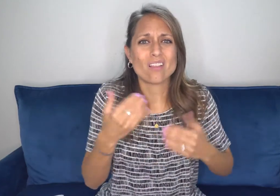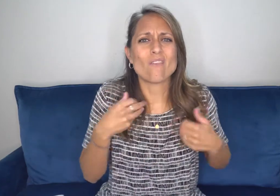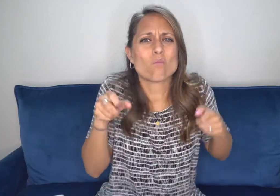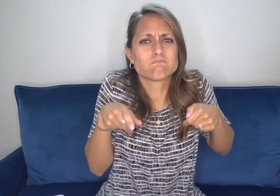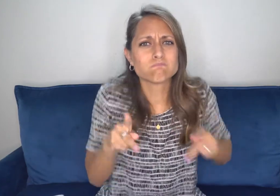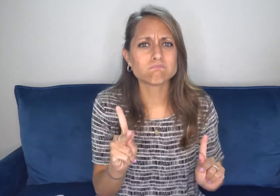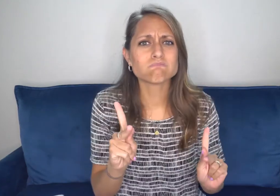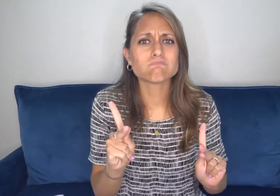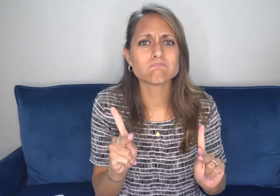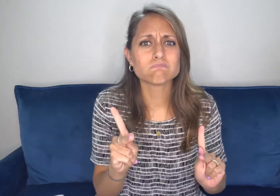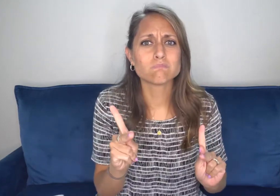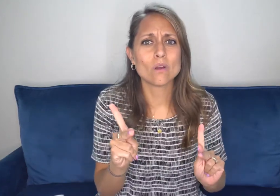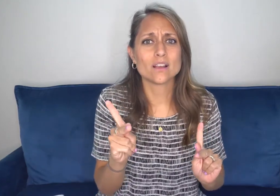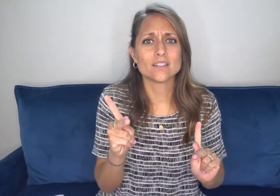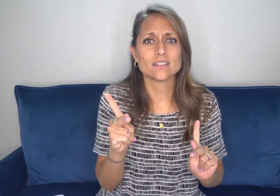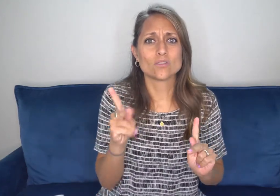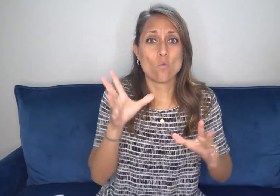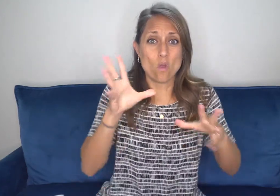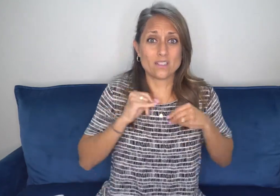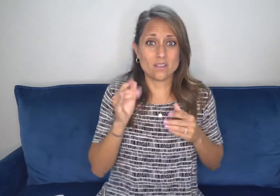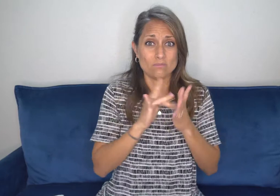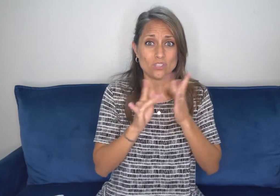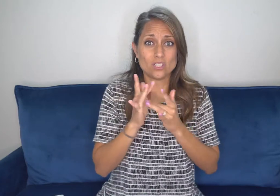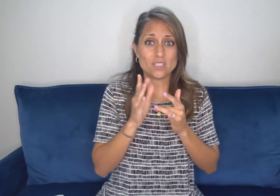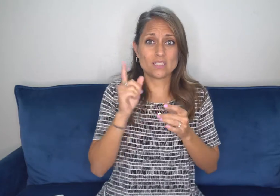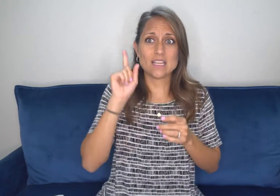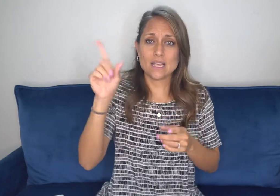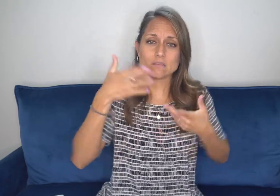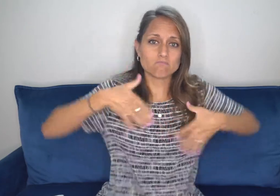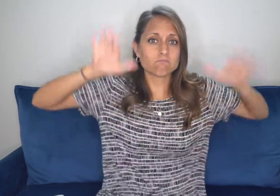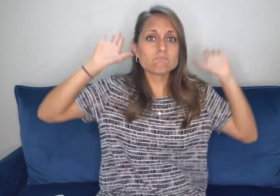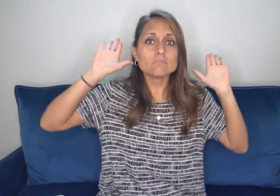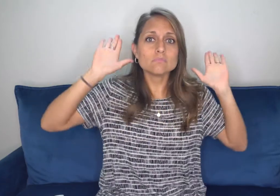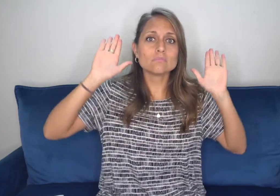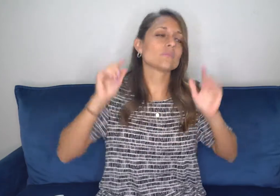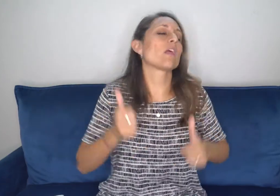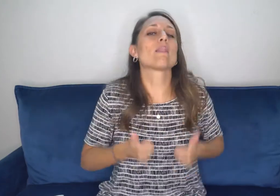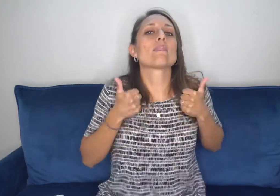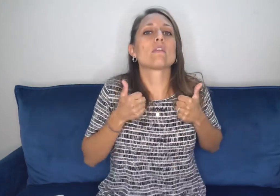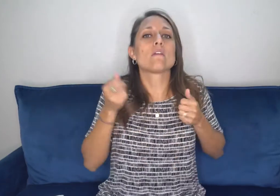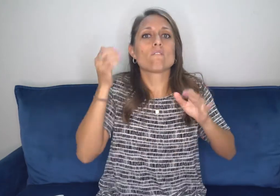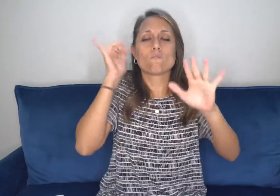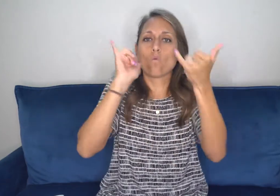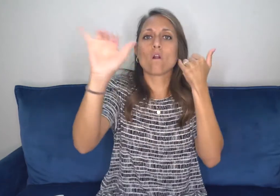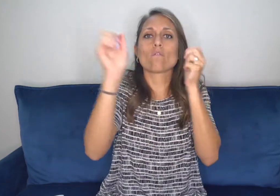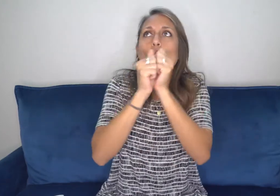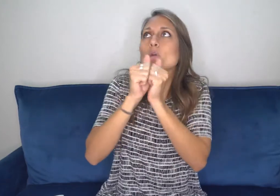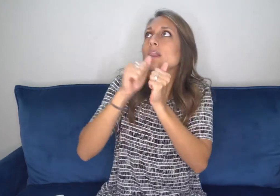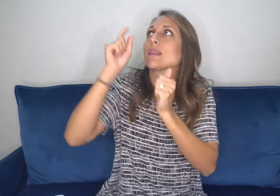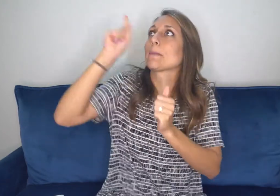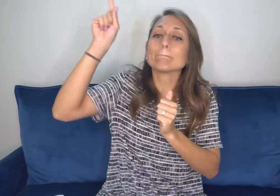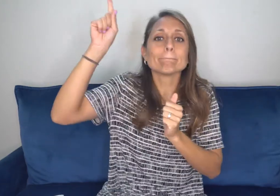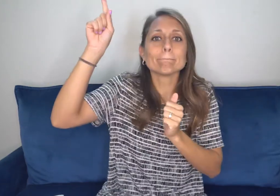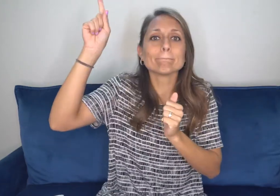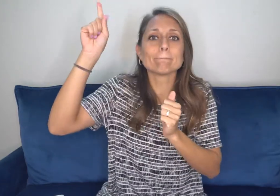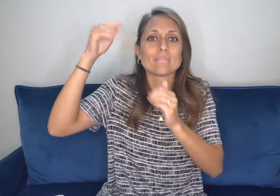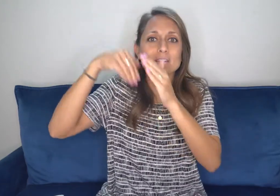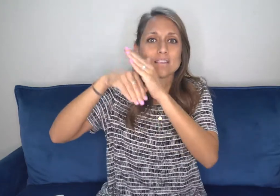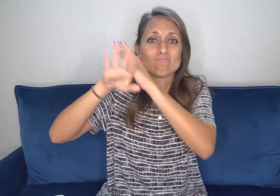have an opportunity to accept Jesus, to accept his sacrifice and then enter heaven to